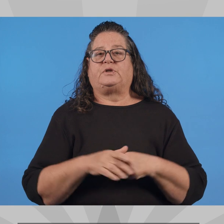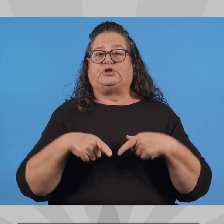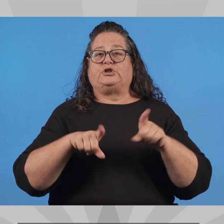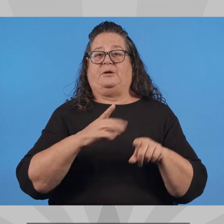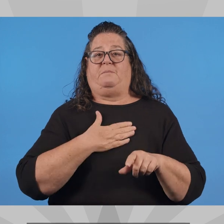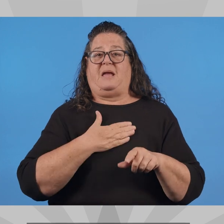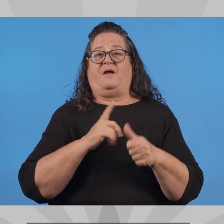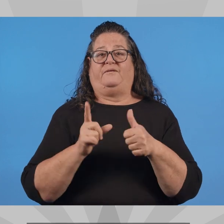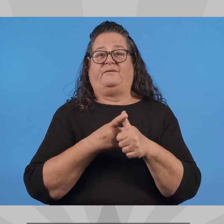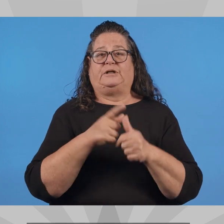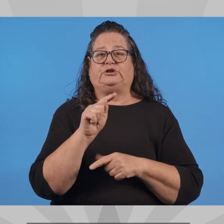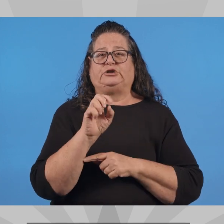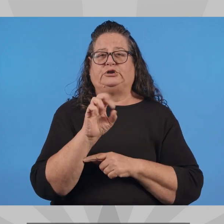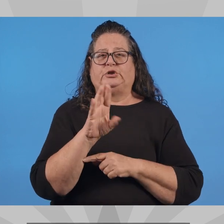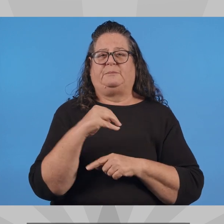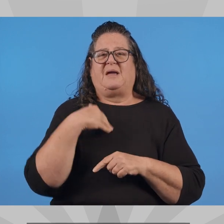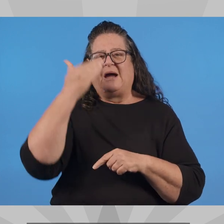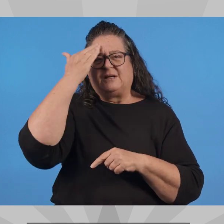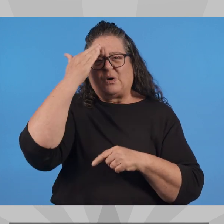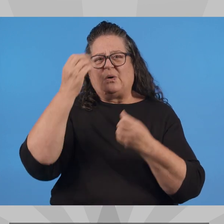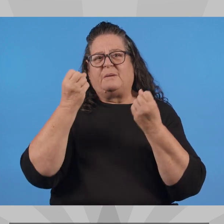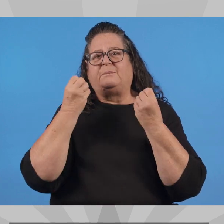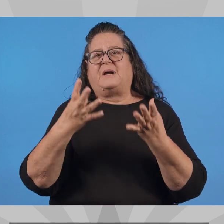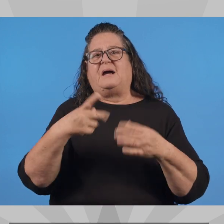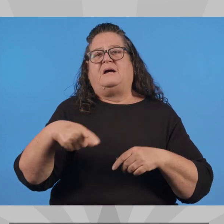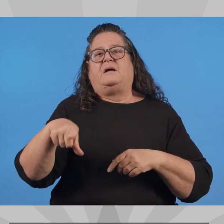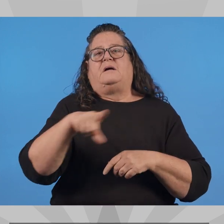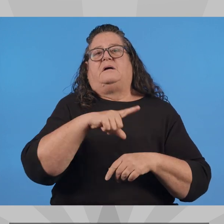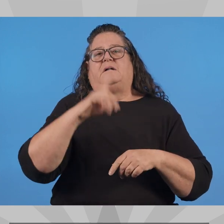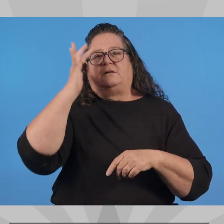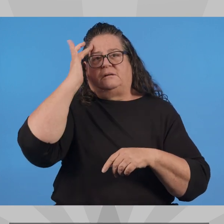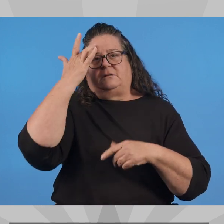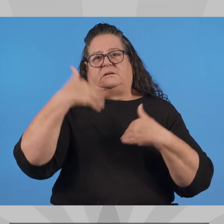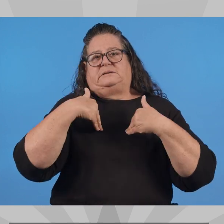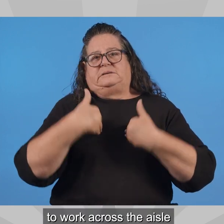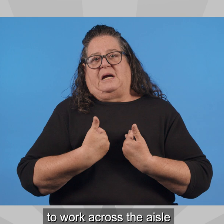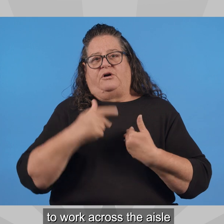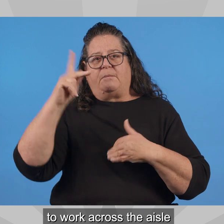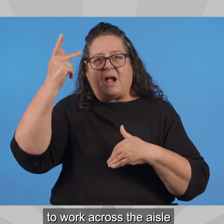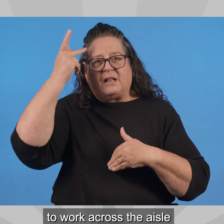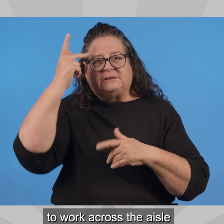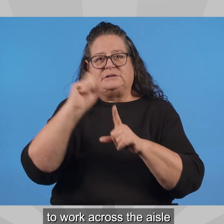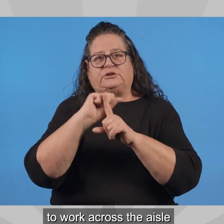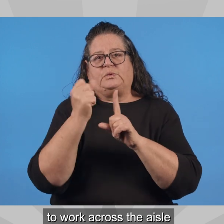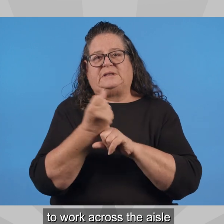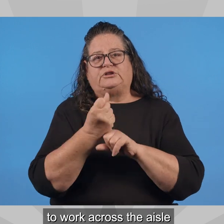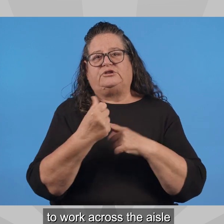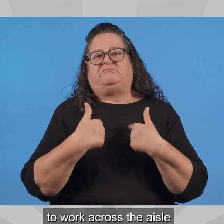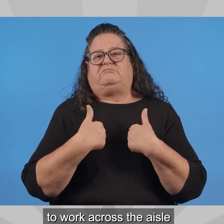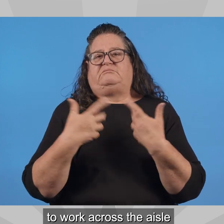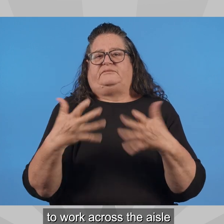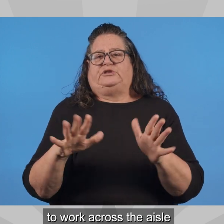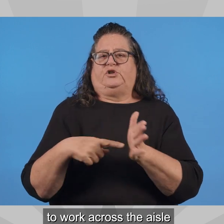many are tired of the current political climate. In my first term, I have shown my ability to work across the aisle in a